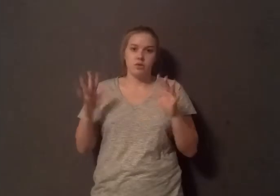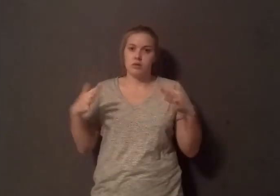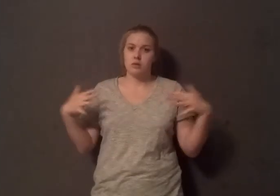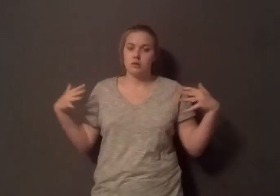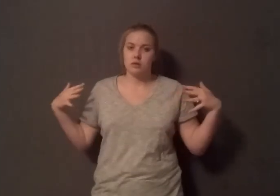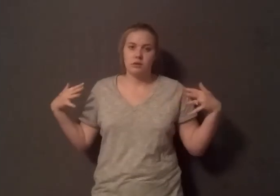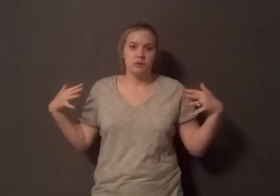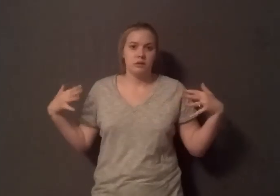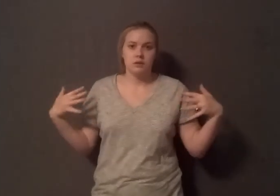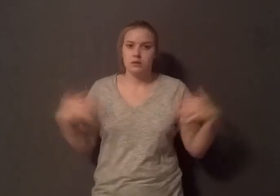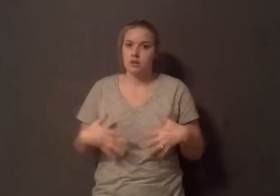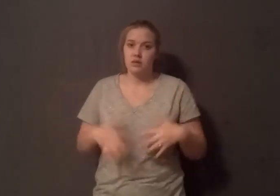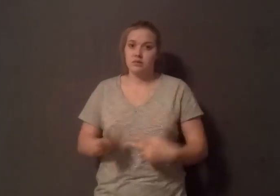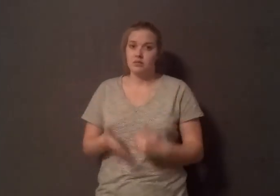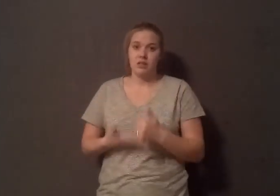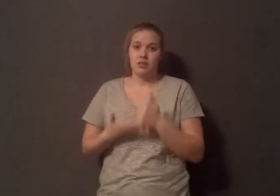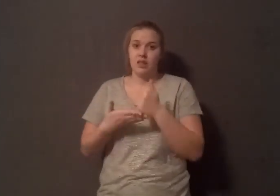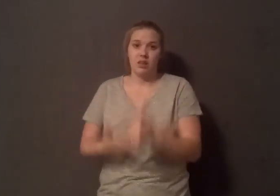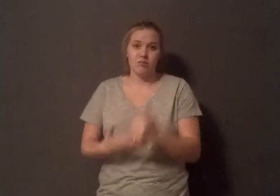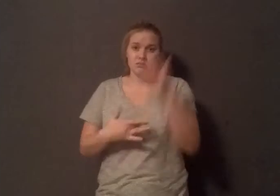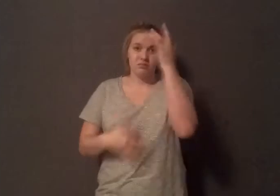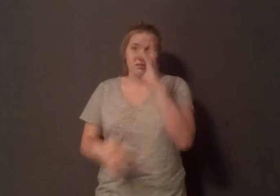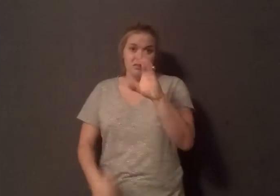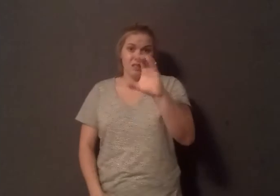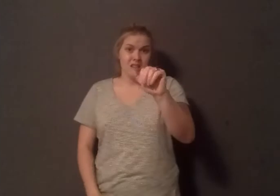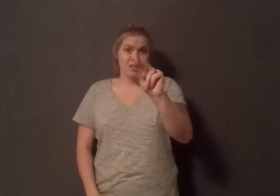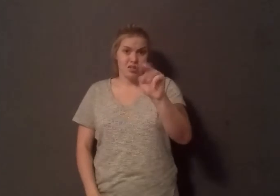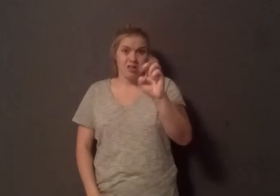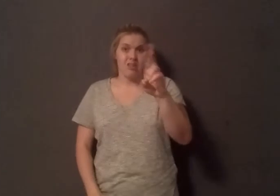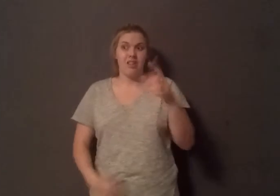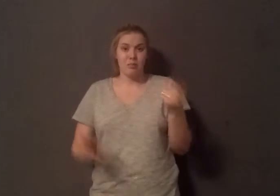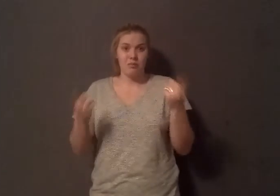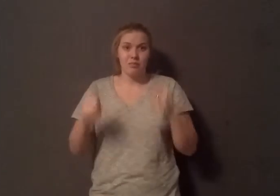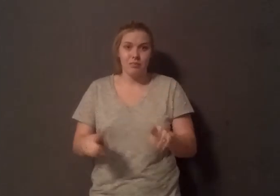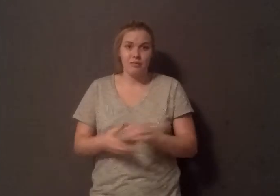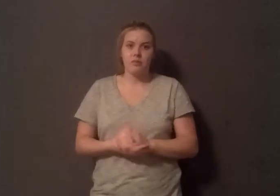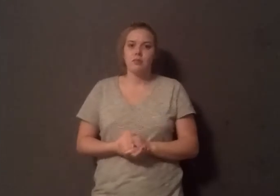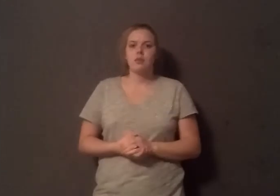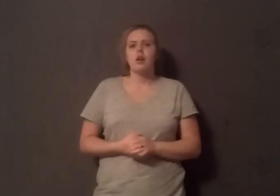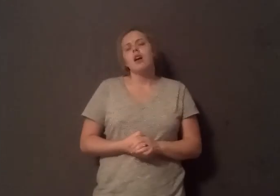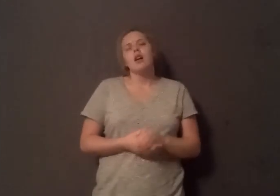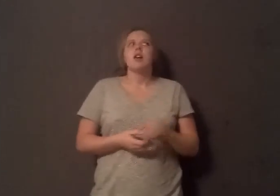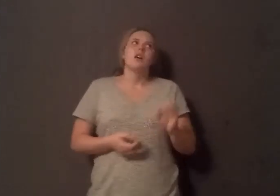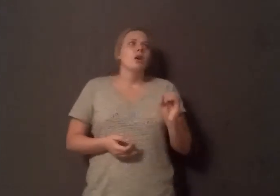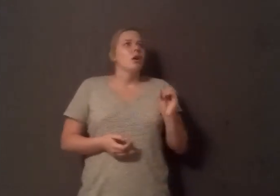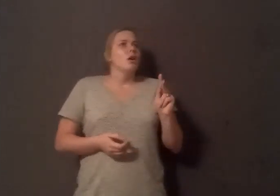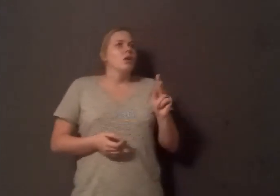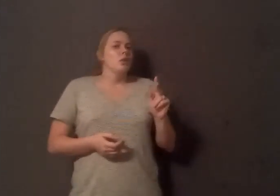and cancer-promoting properties in them. They'll say, well, but don't sardines have less concentration of toxic waste product than other ones?